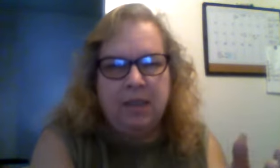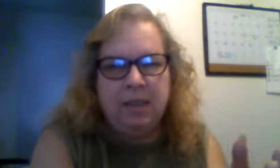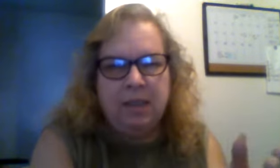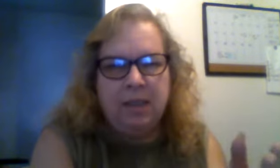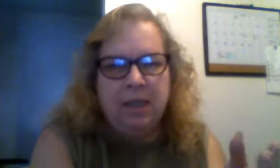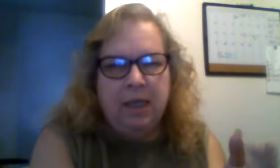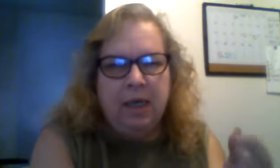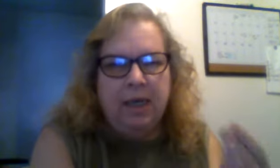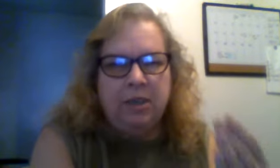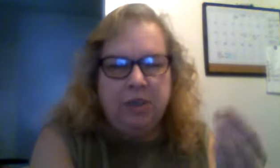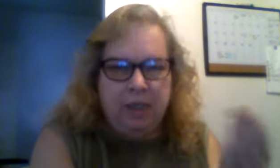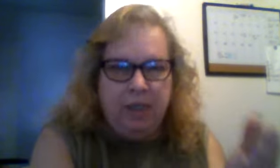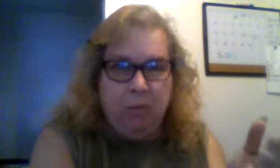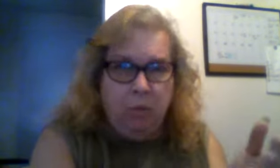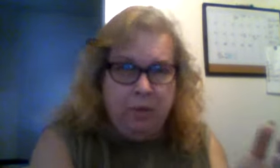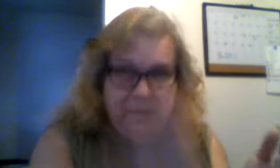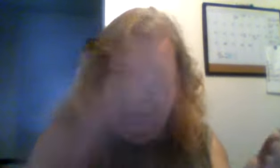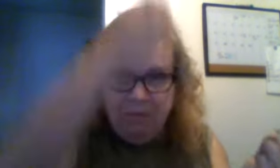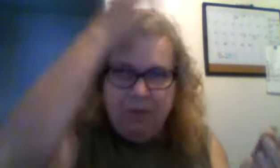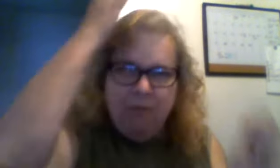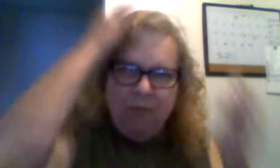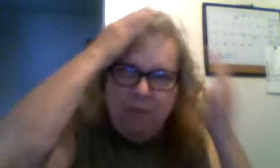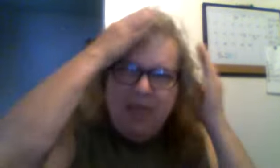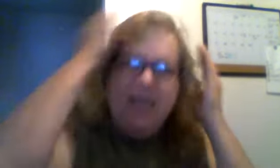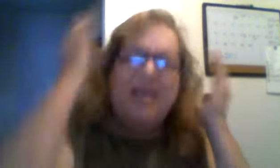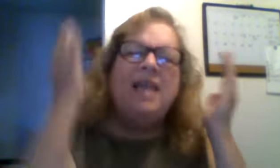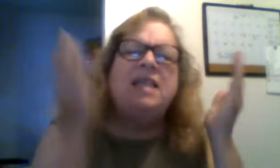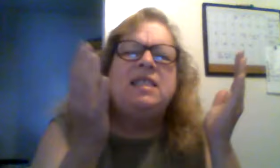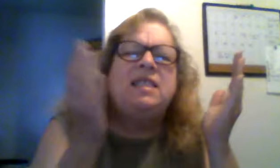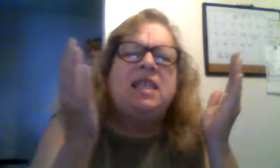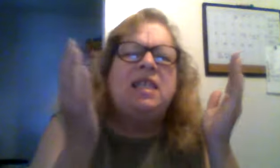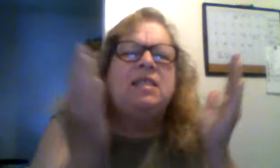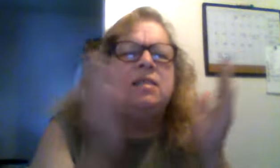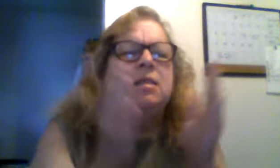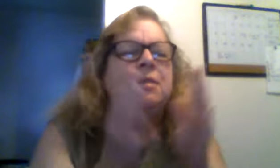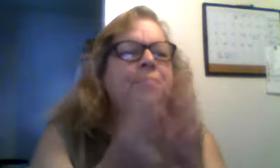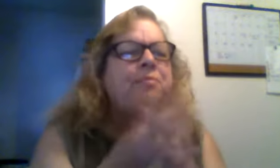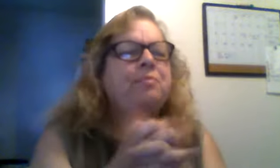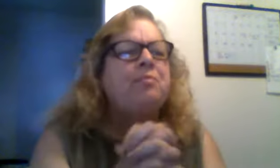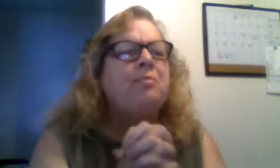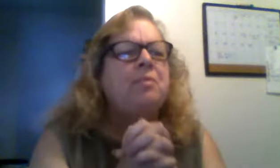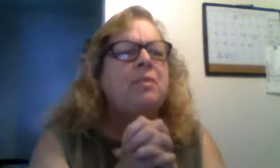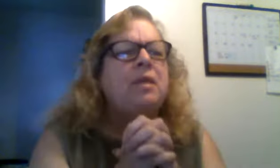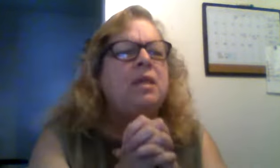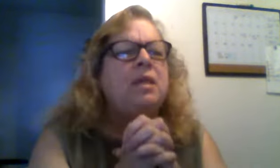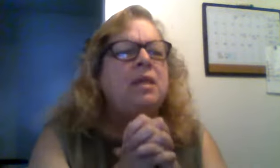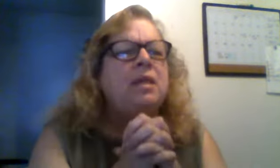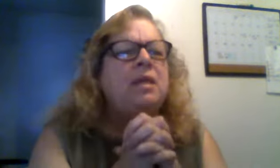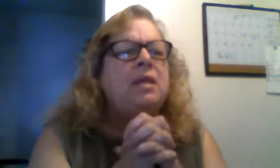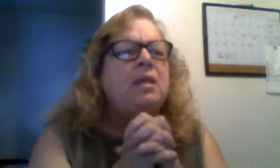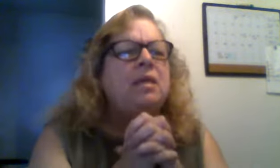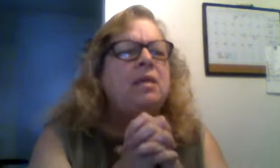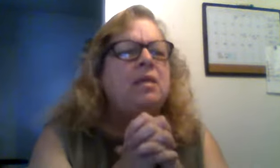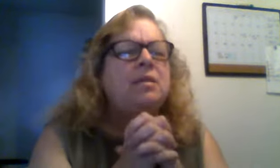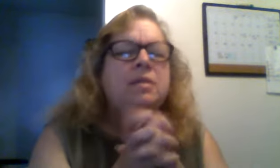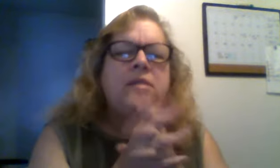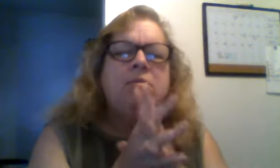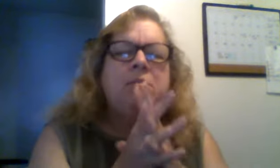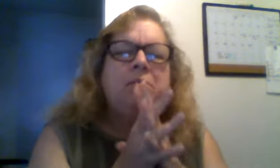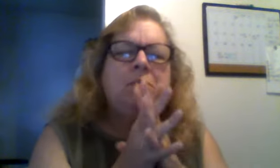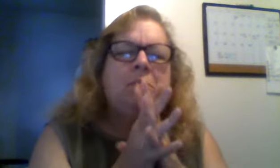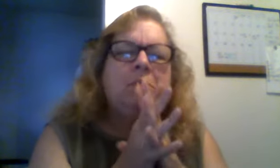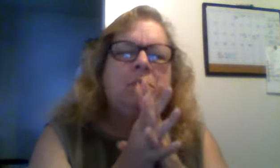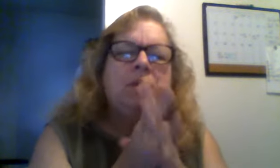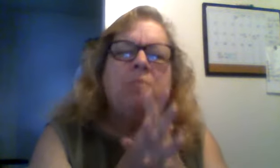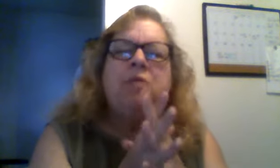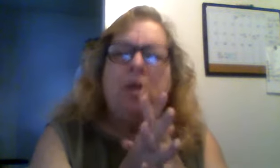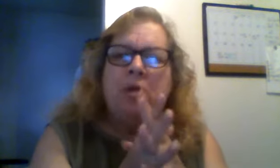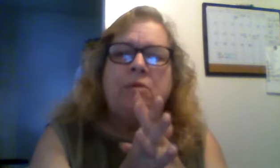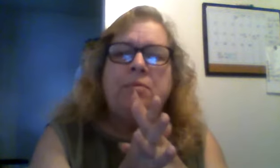i check i want it for me it's it's something to learn